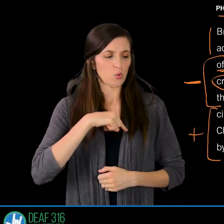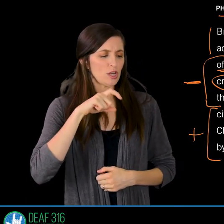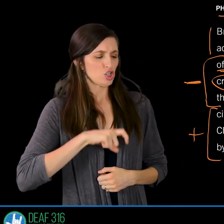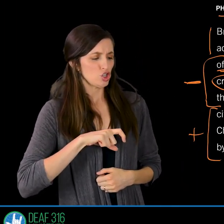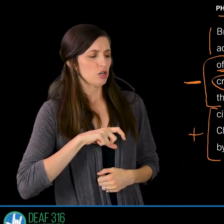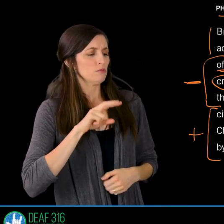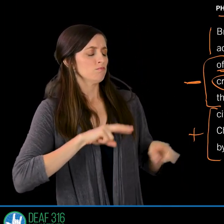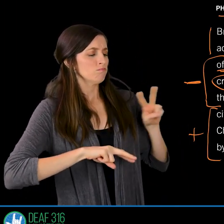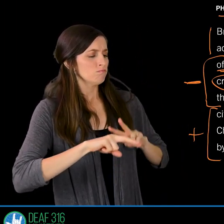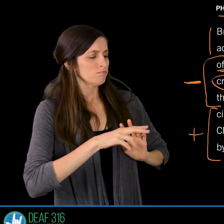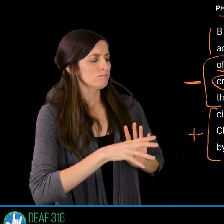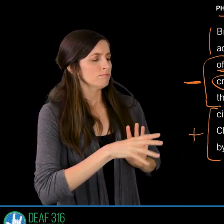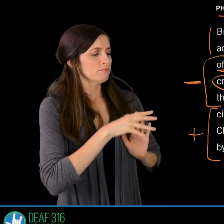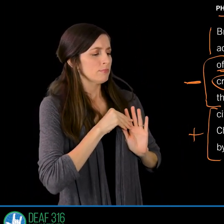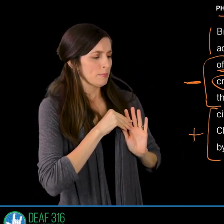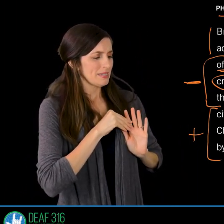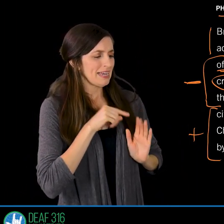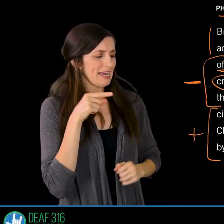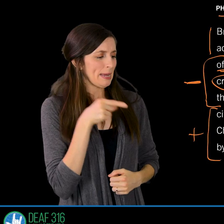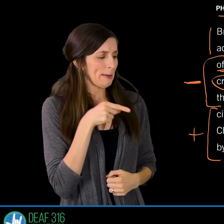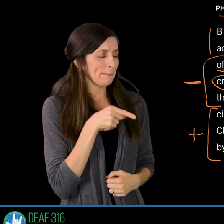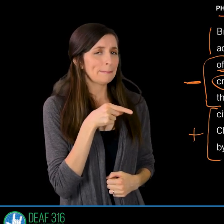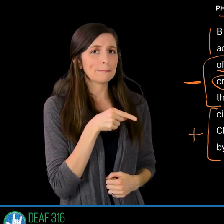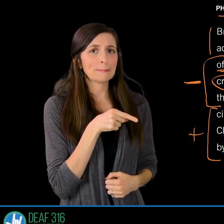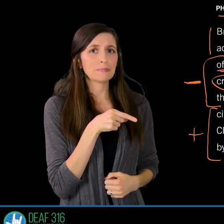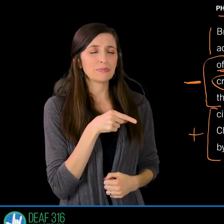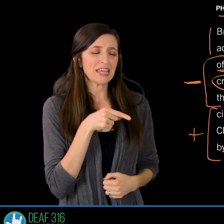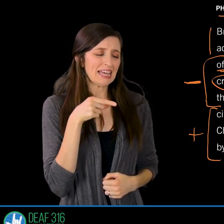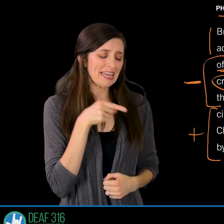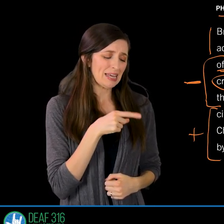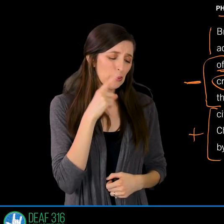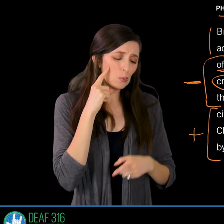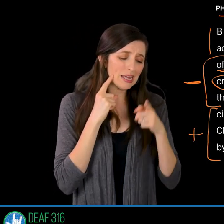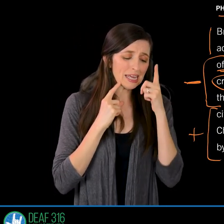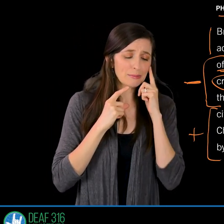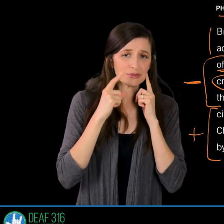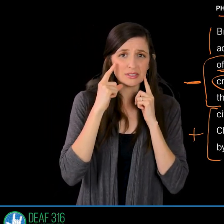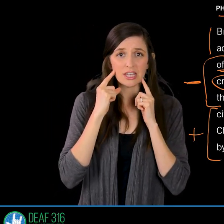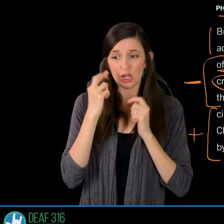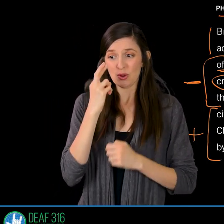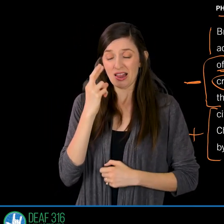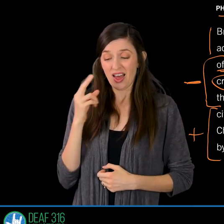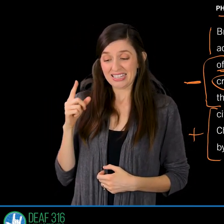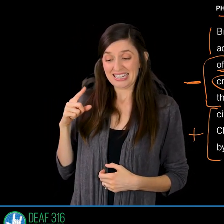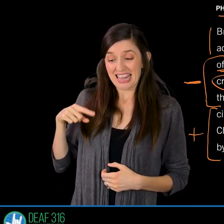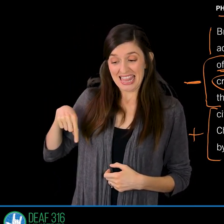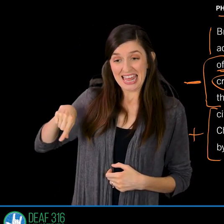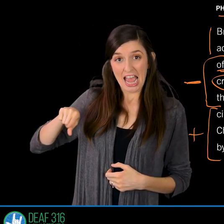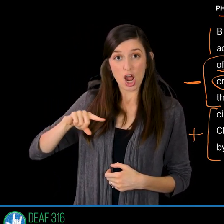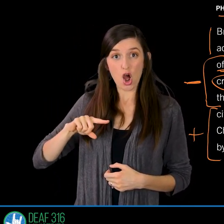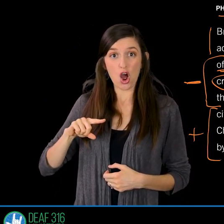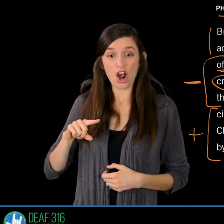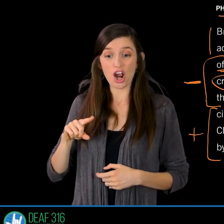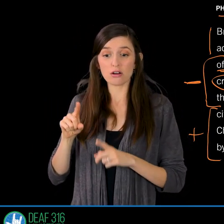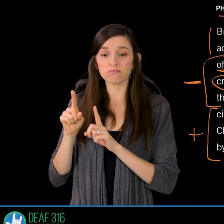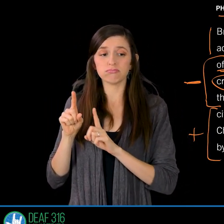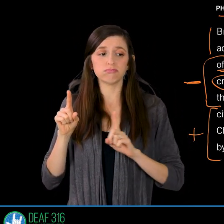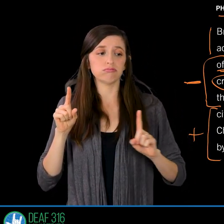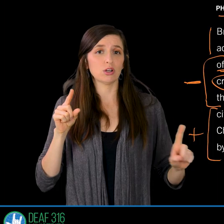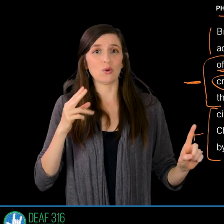right he weeps as he says they're going to hell he weeps as he